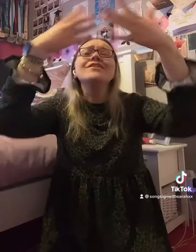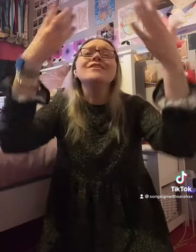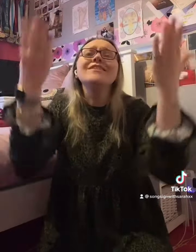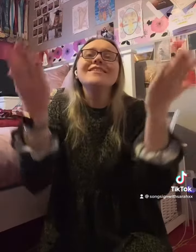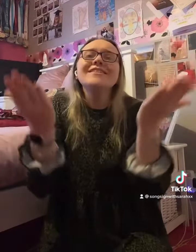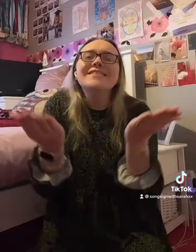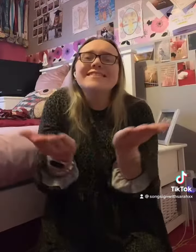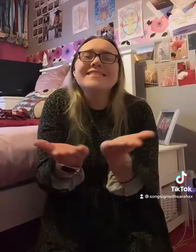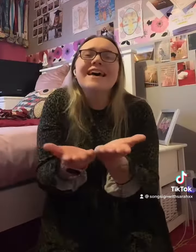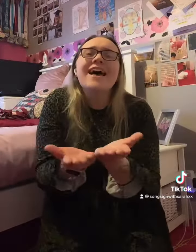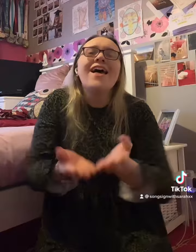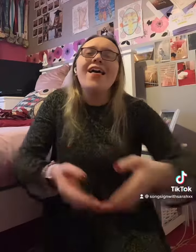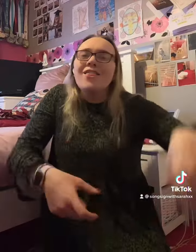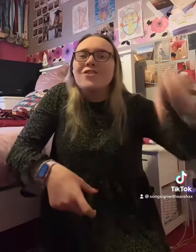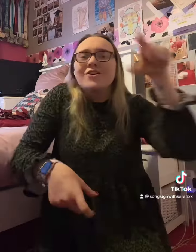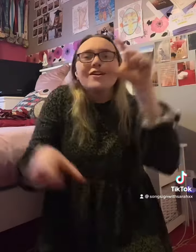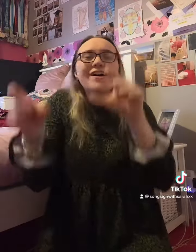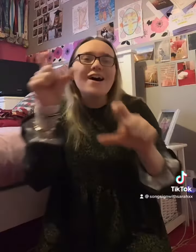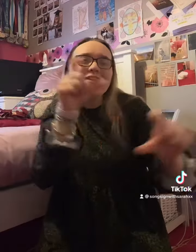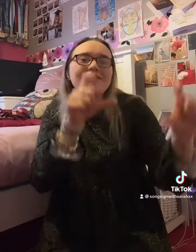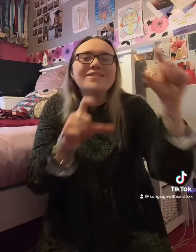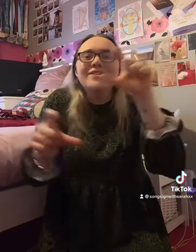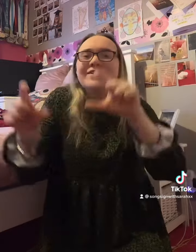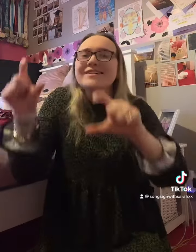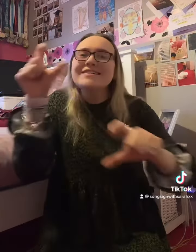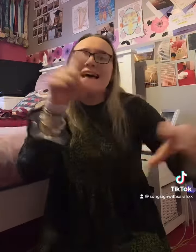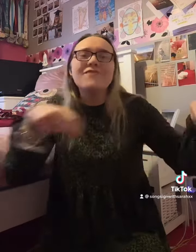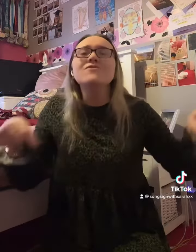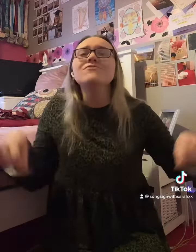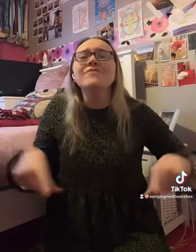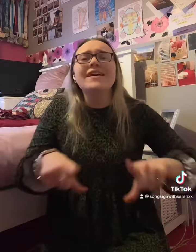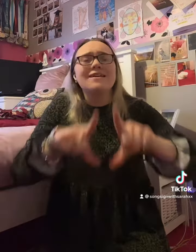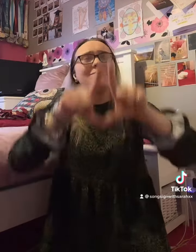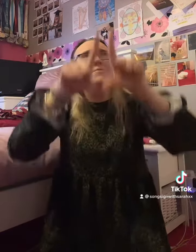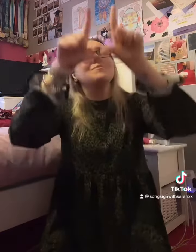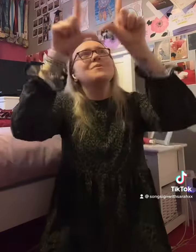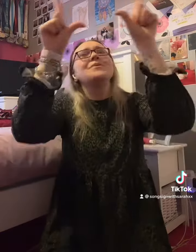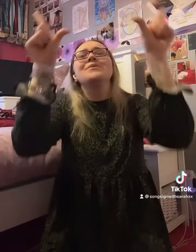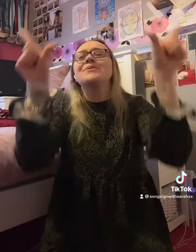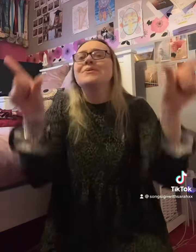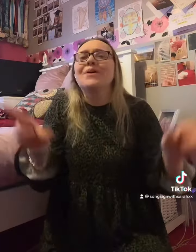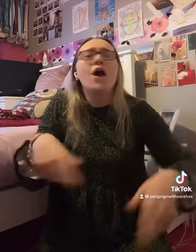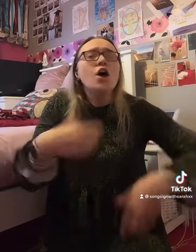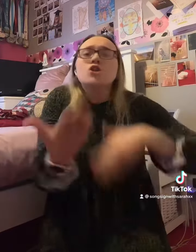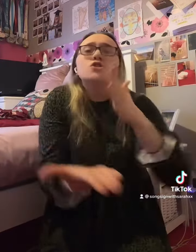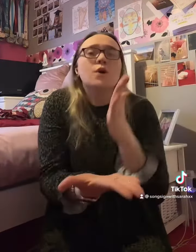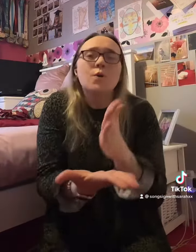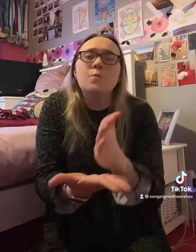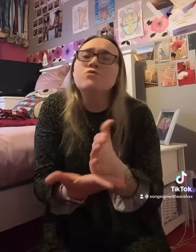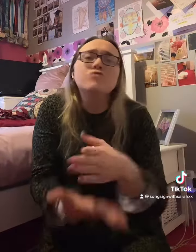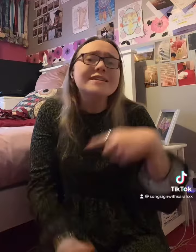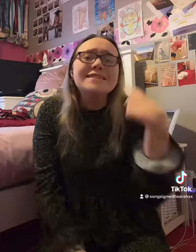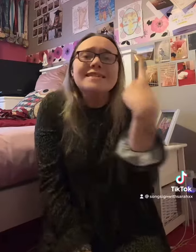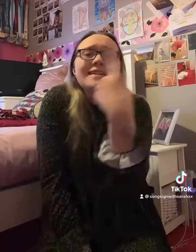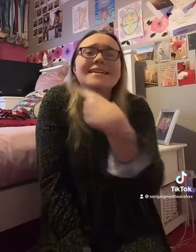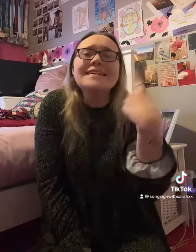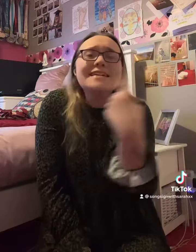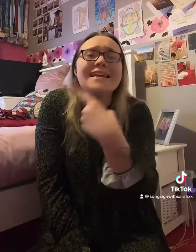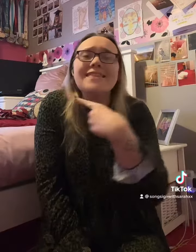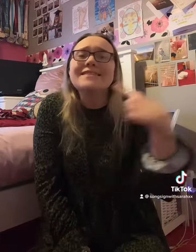The colours of the rainbow, so pretty in the